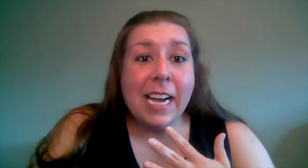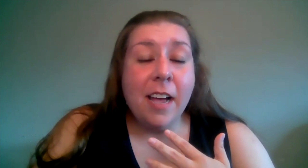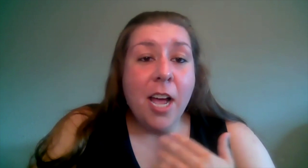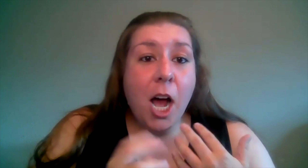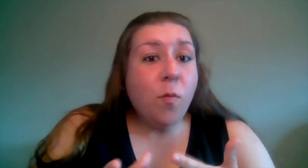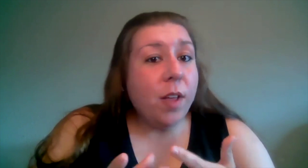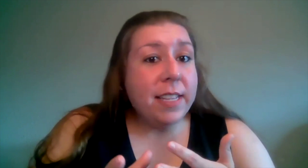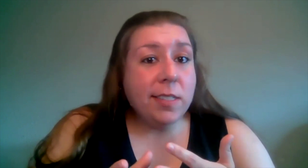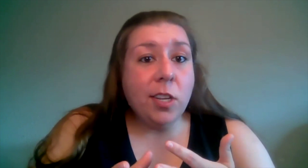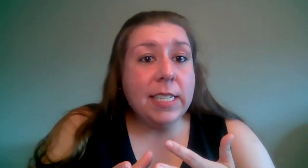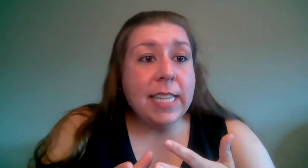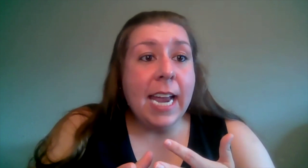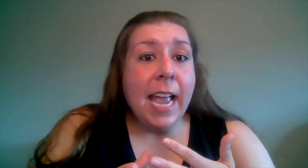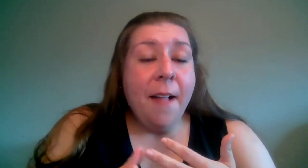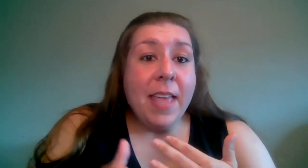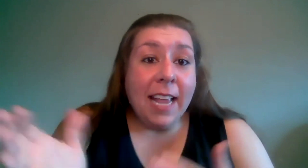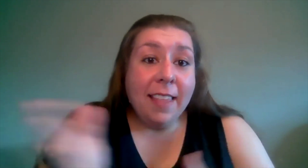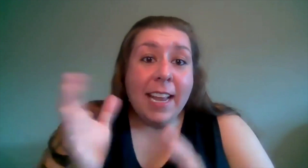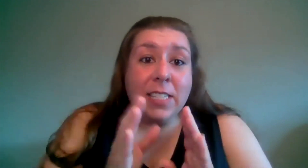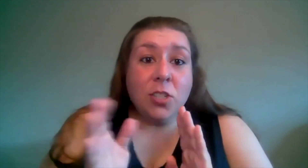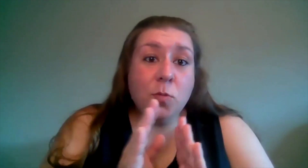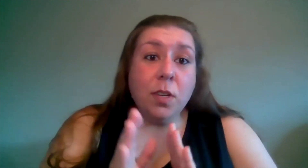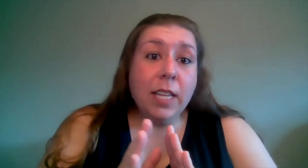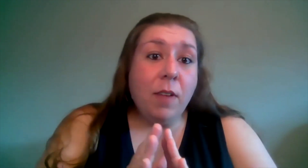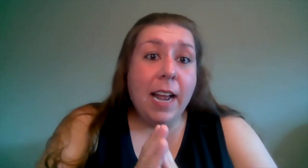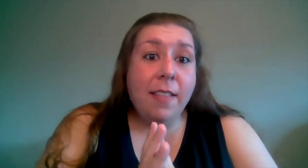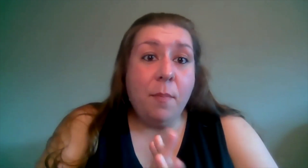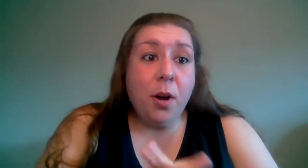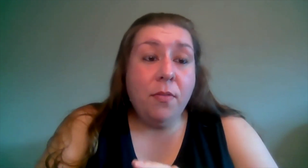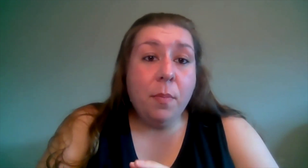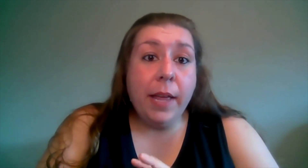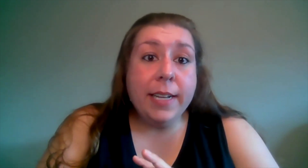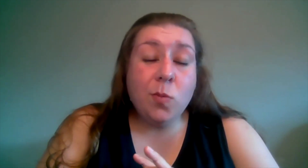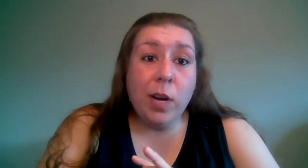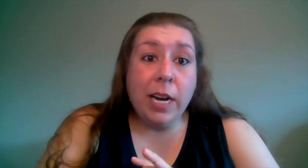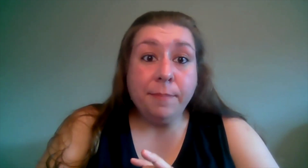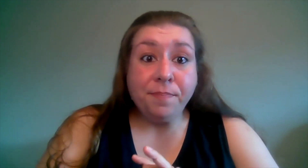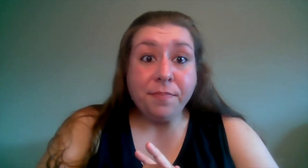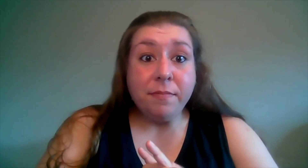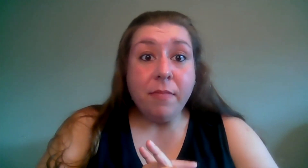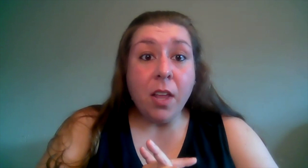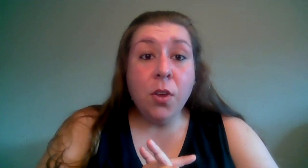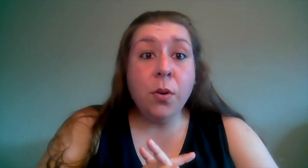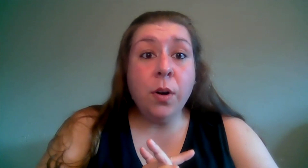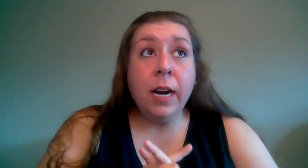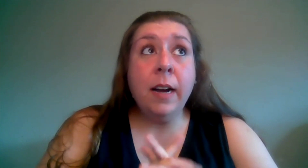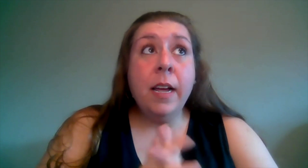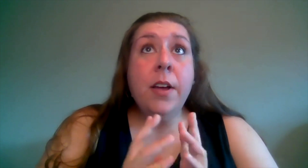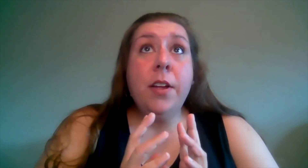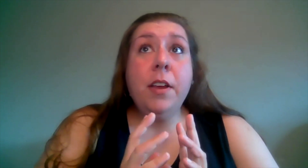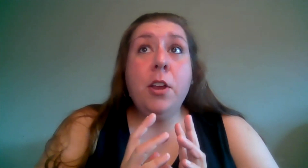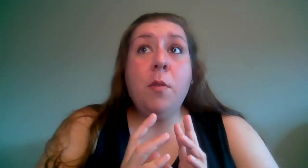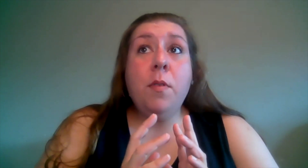of what this looks like and i think it's just really right in that perfect place where you're you know